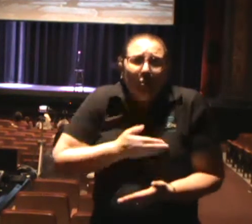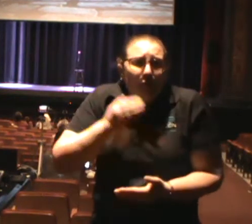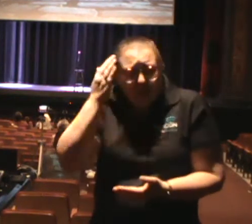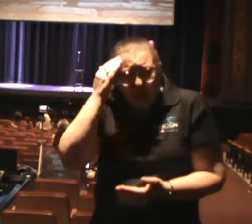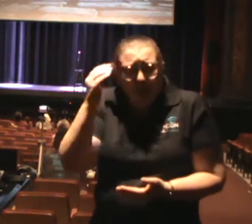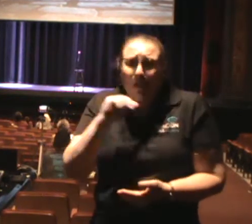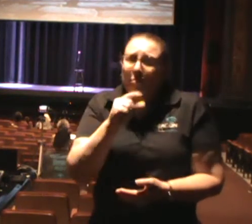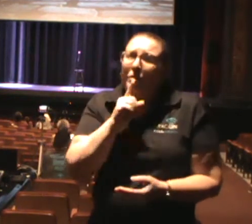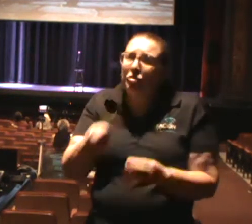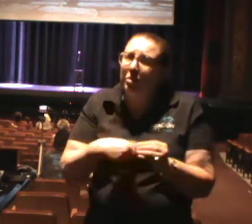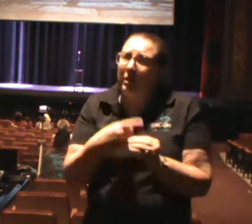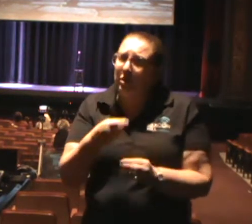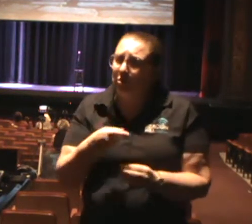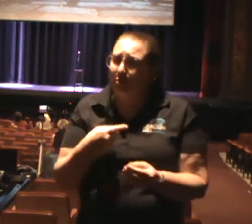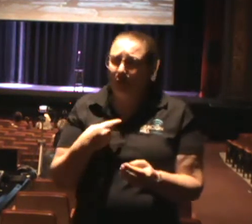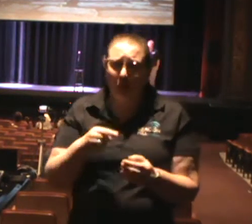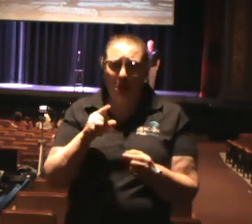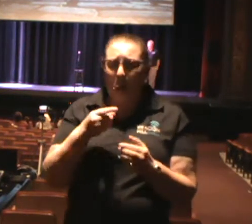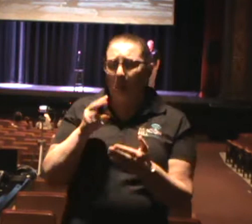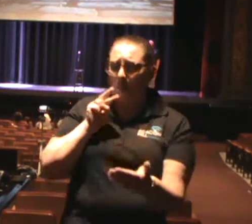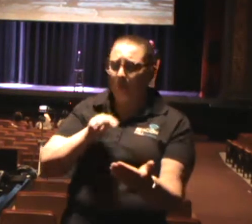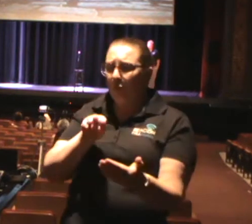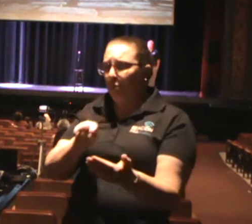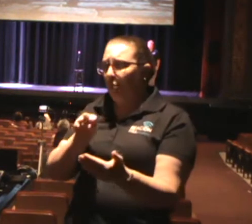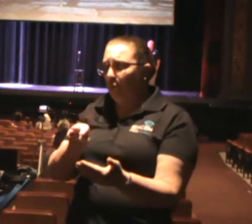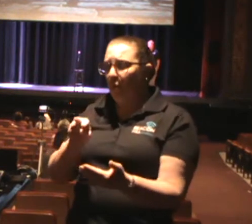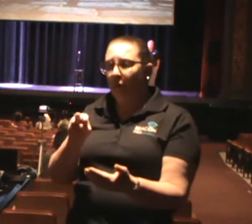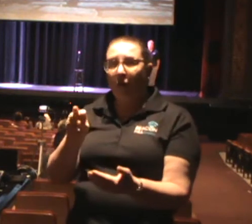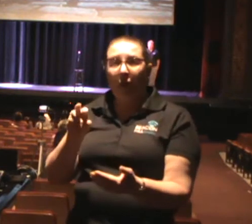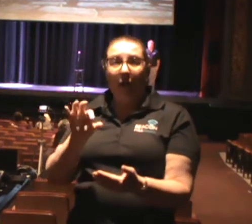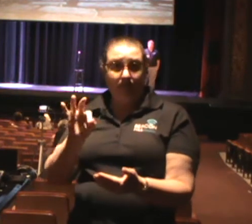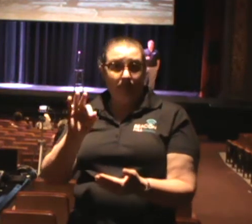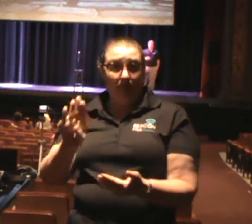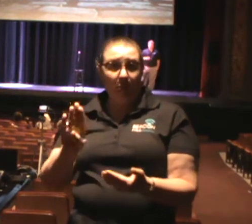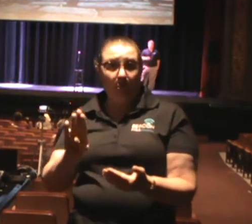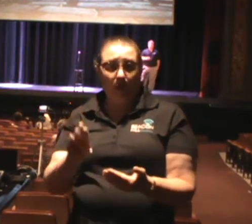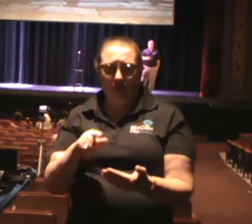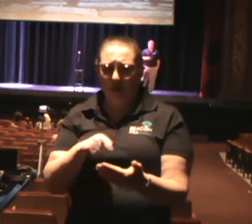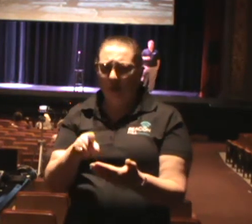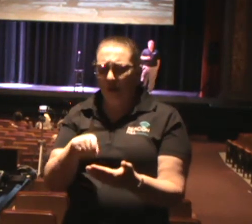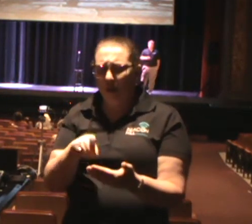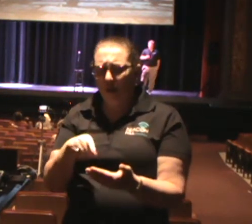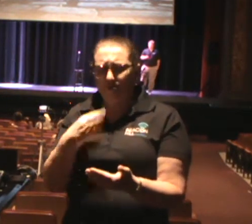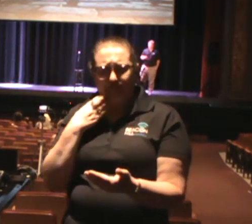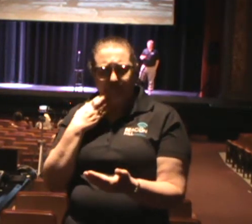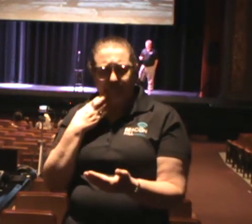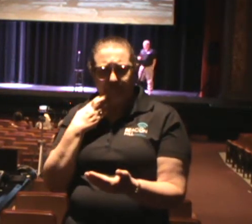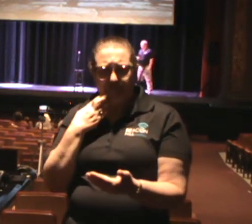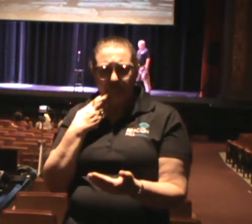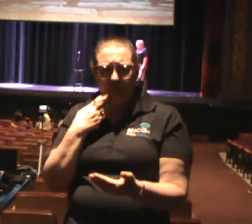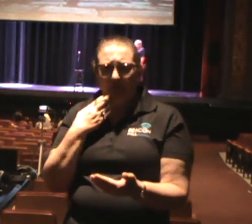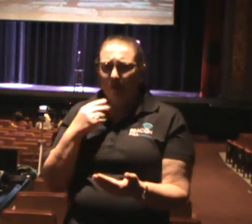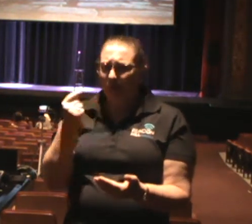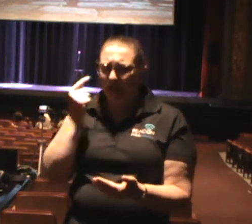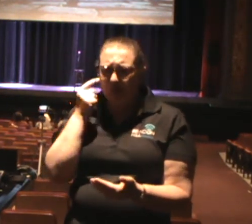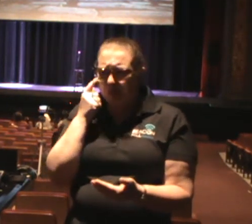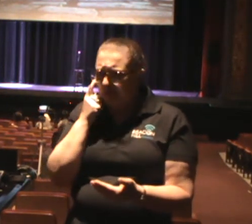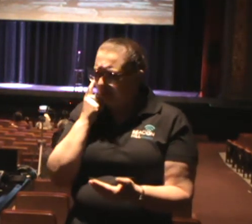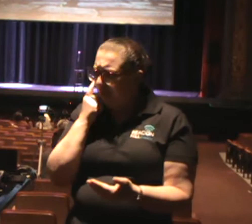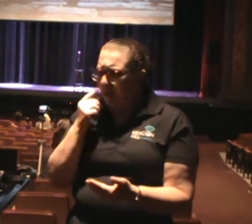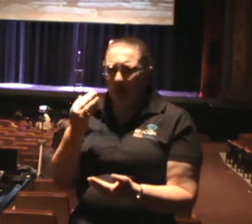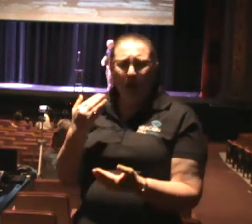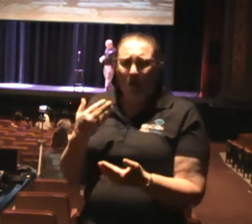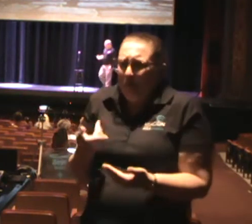looking at Facebook, we can tend to be a glass half-empty type of mentality, right? Like, we can sit there and think, like, man, this has been